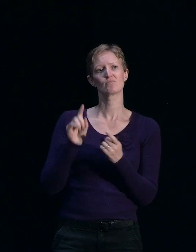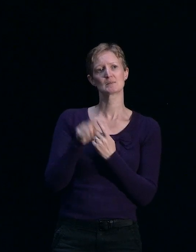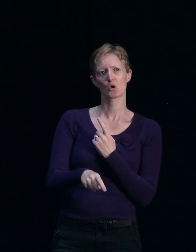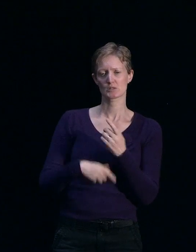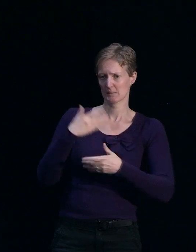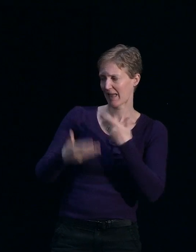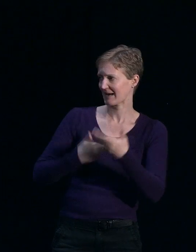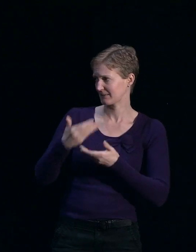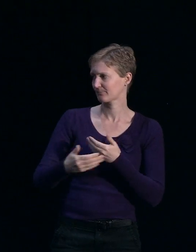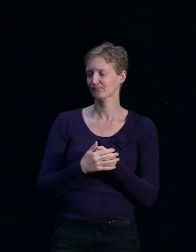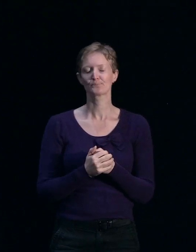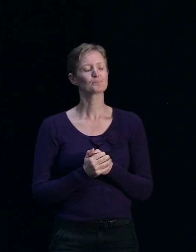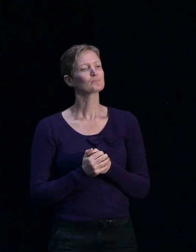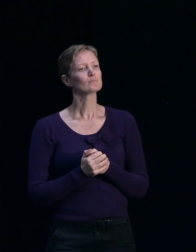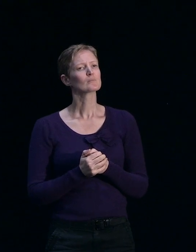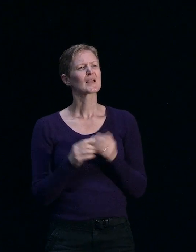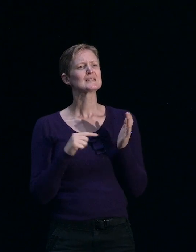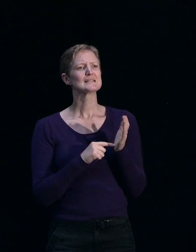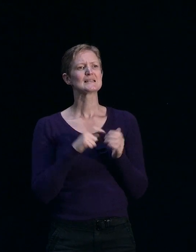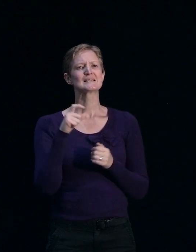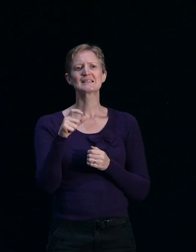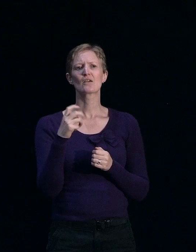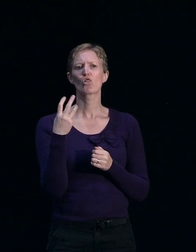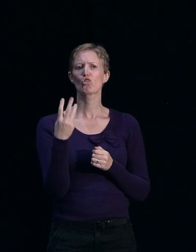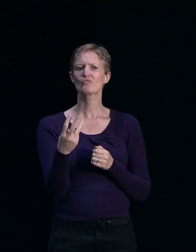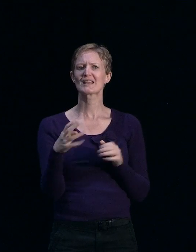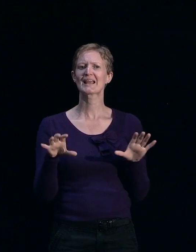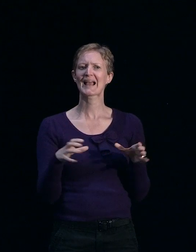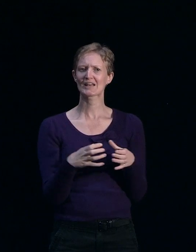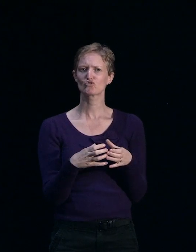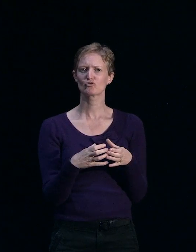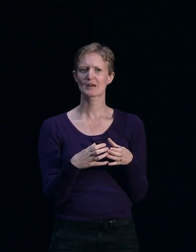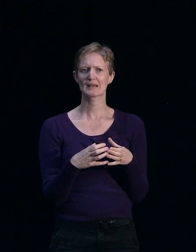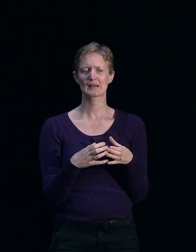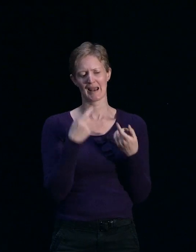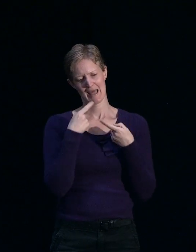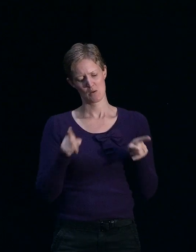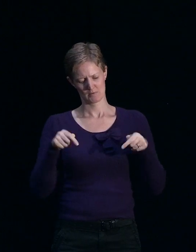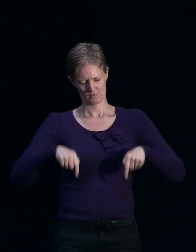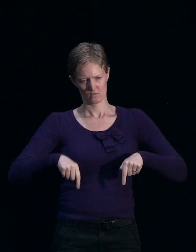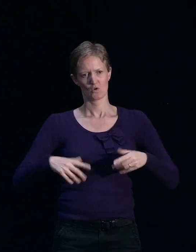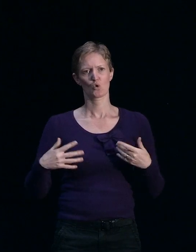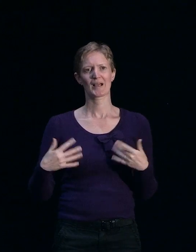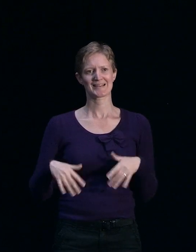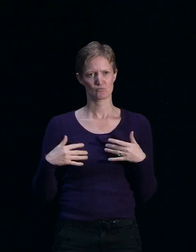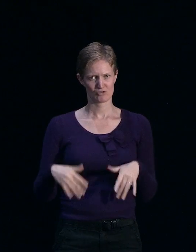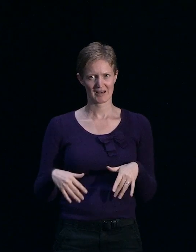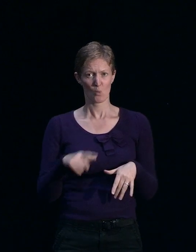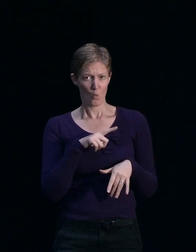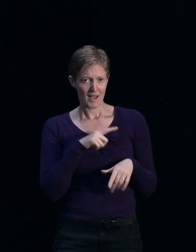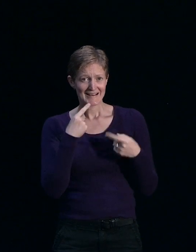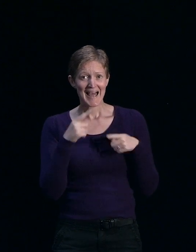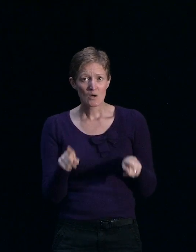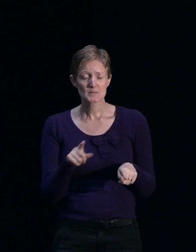purpose of the TC3 categories that was announced for Canterbury was intended to speed up